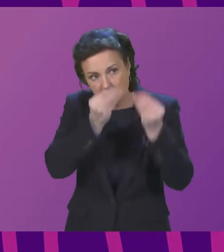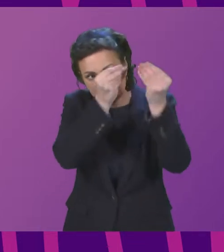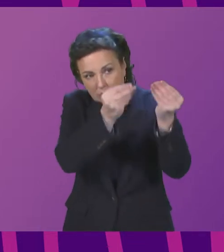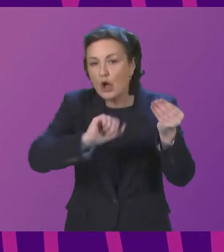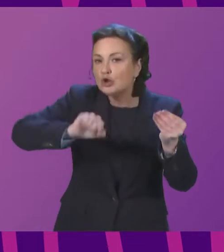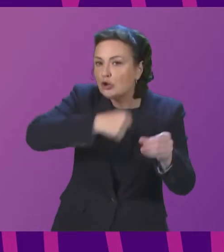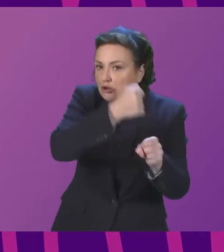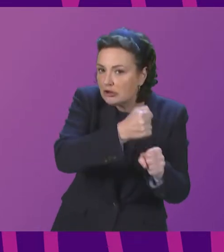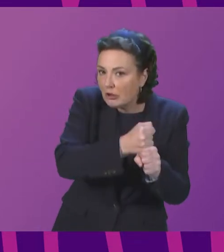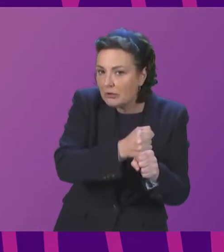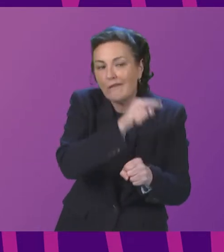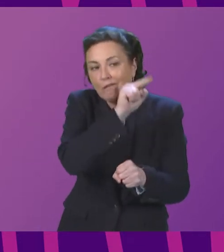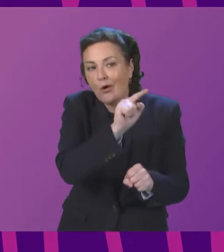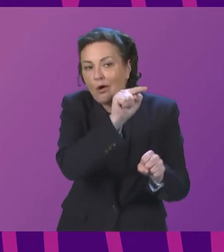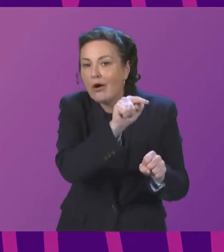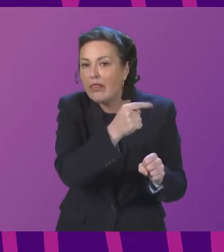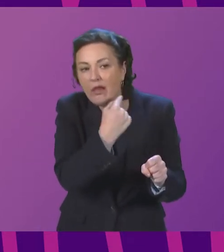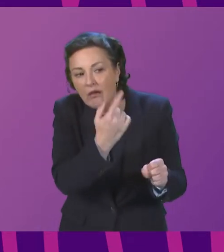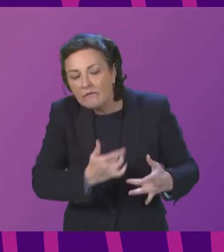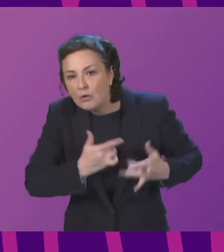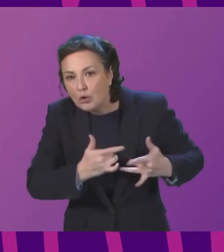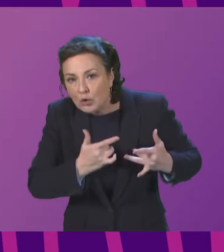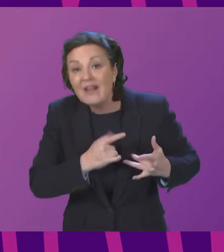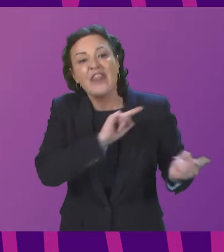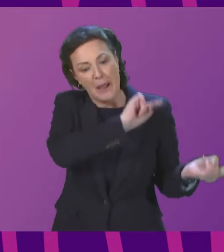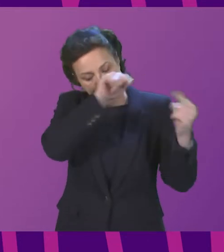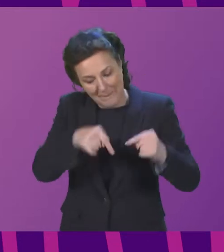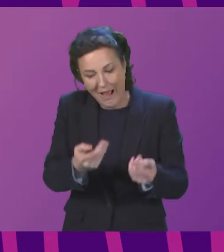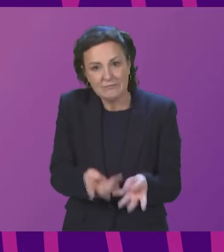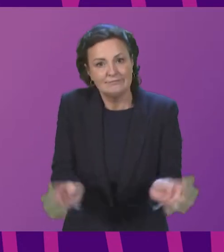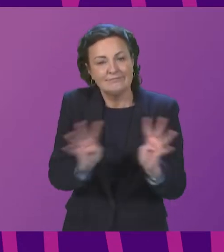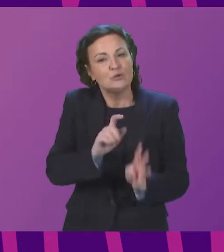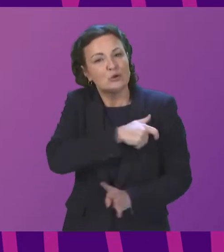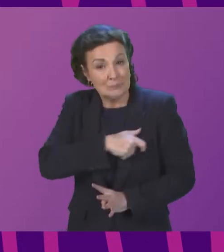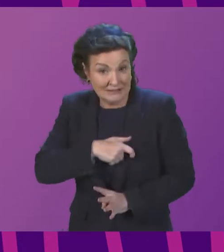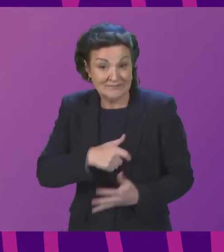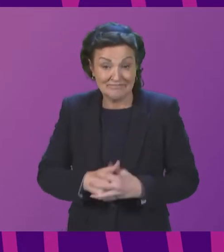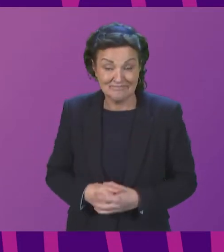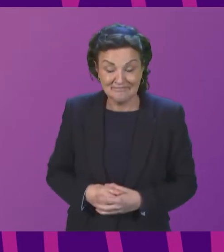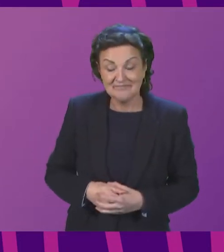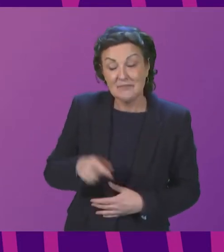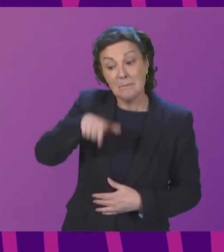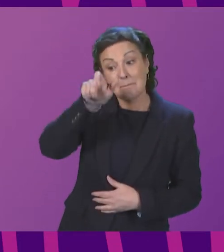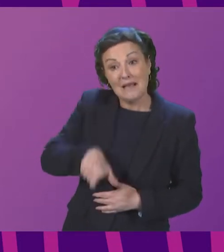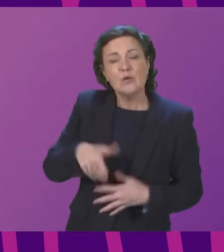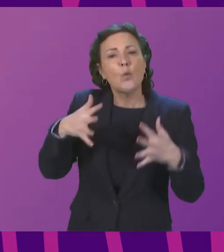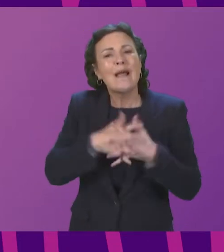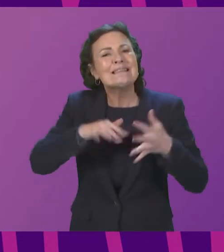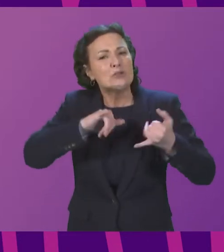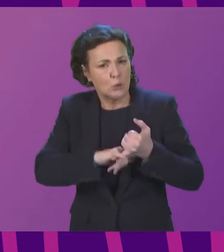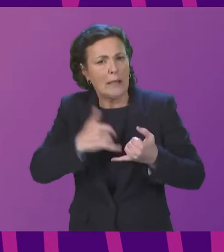a little bit better informed before we launch into consideration of it. It's been lodged by Wendy Swain